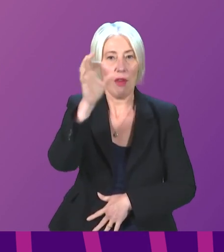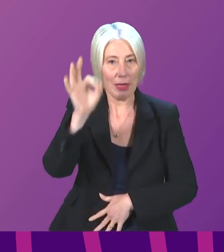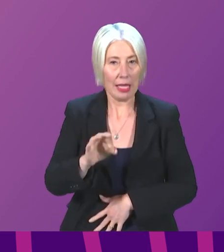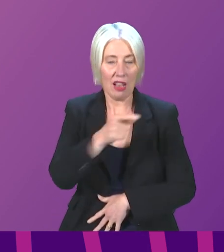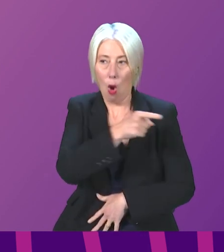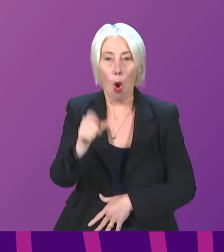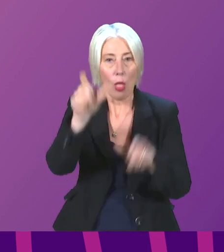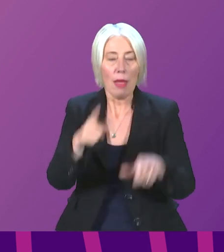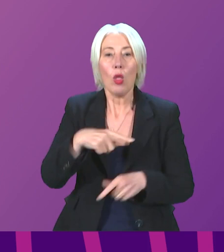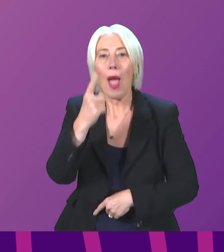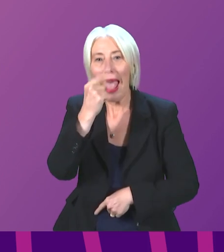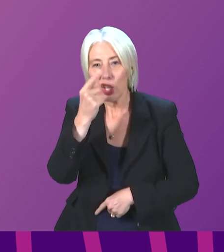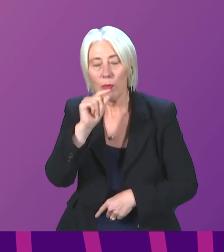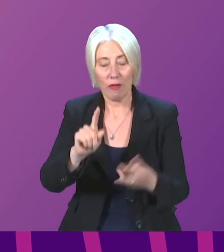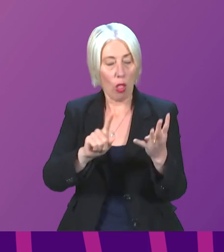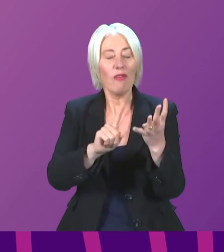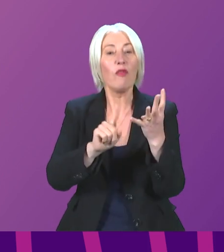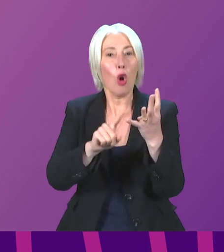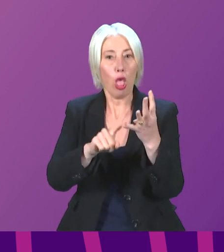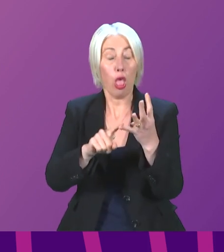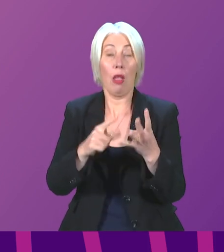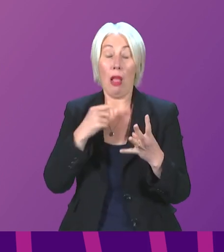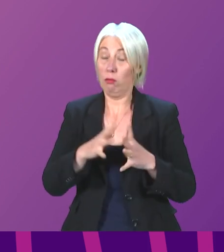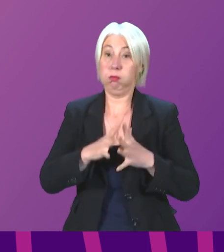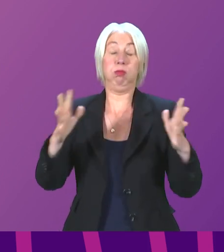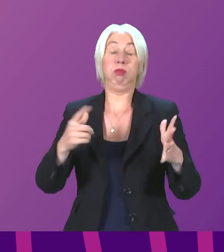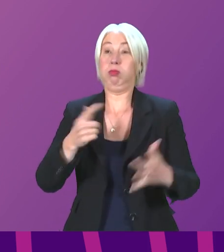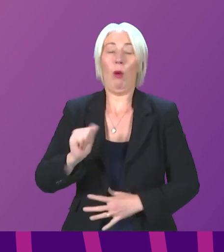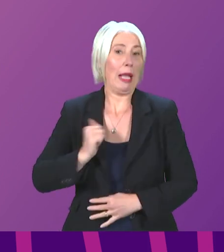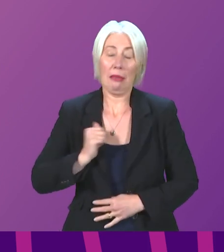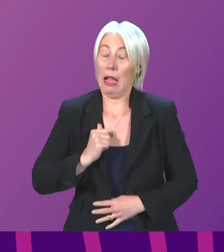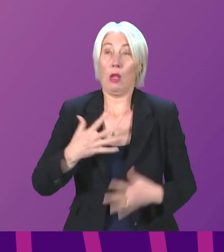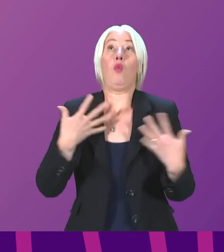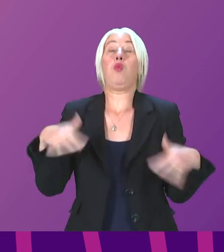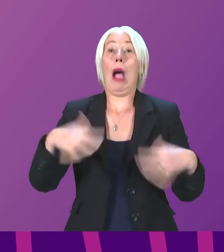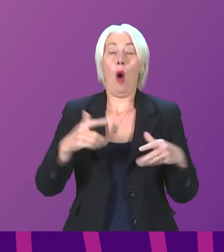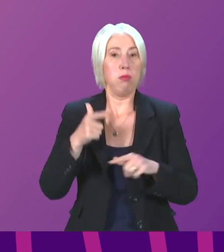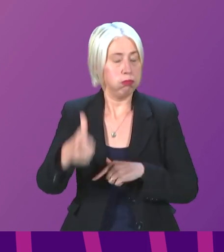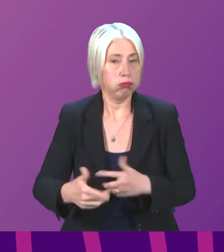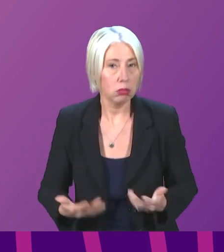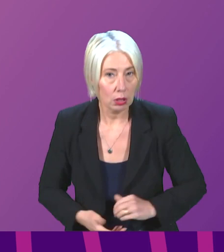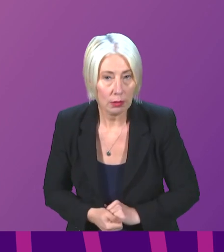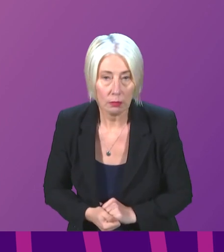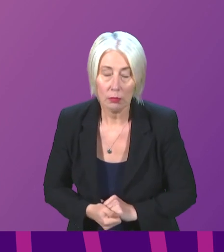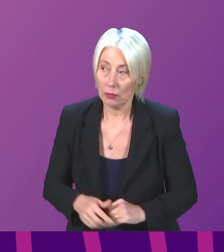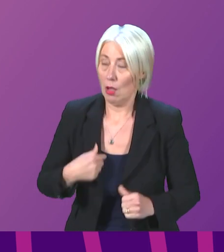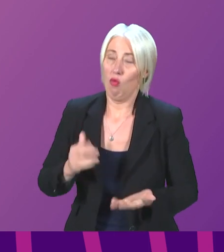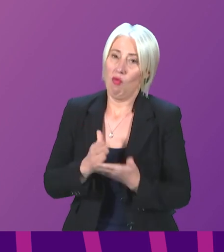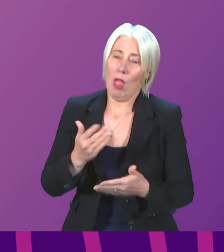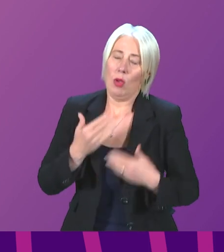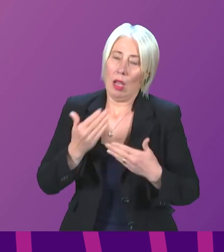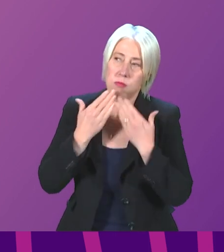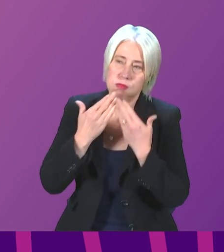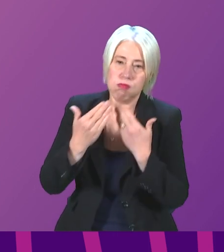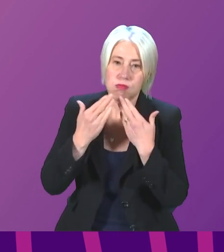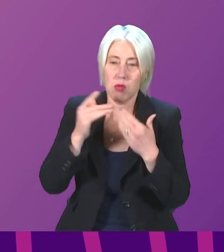were eligible for a fourth dose, which has exceeded our expectations and planning assumptions. I would like to express my sincere thanks